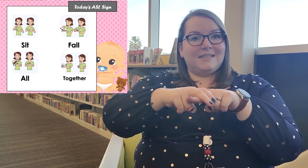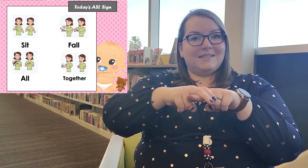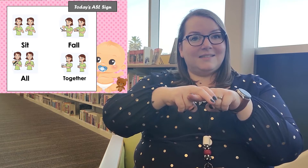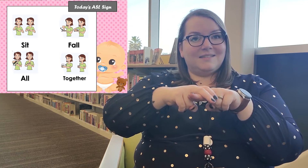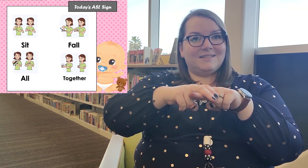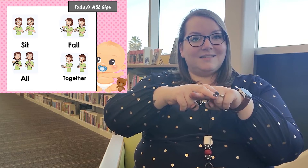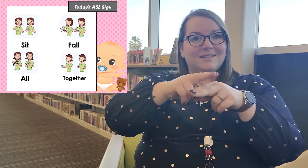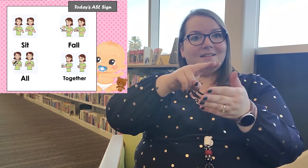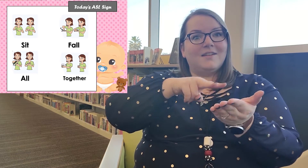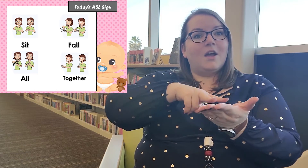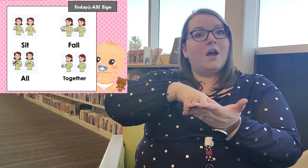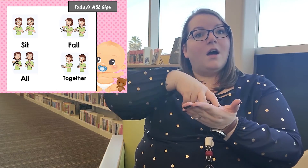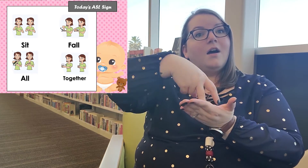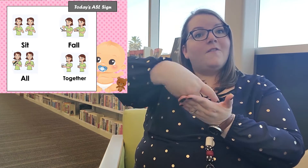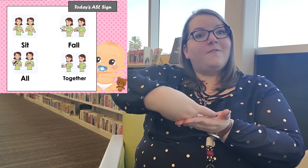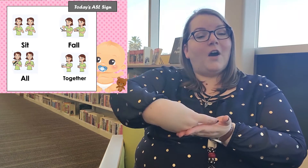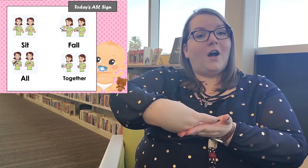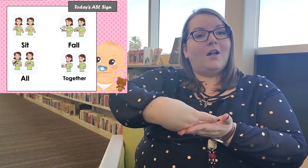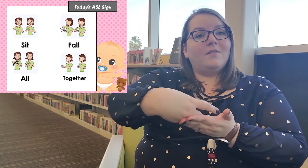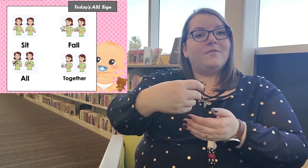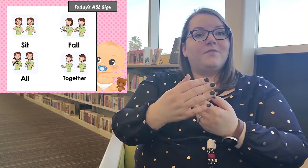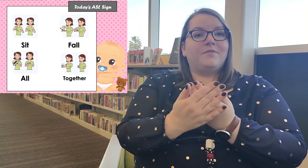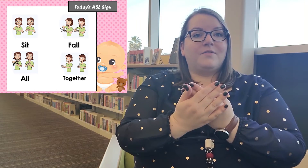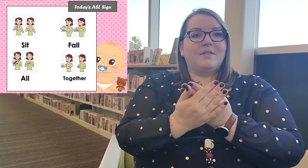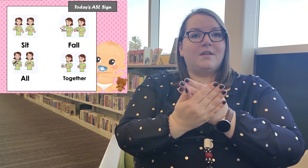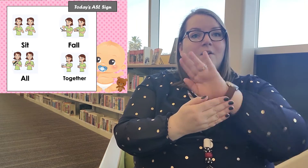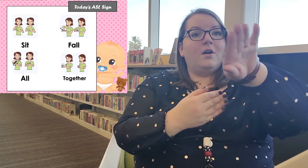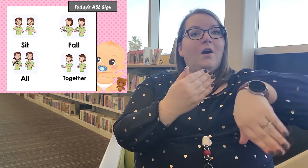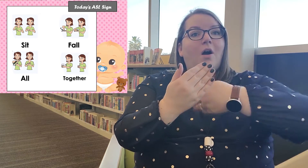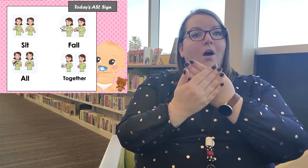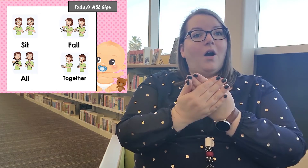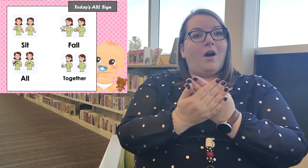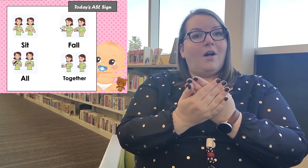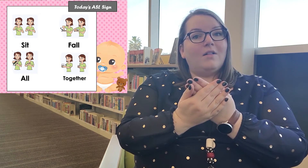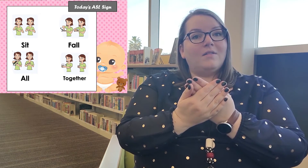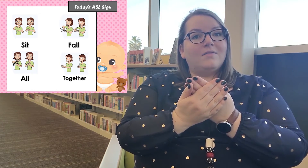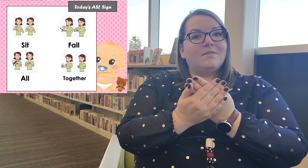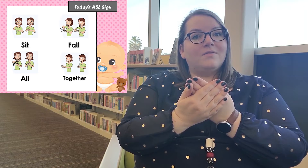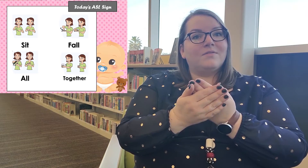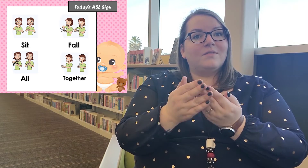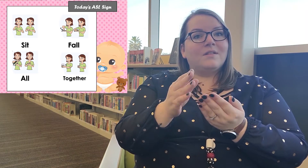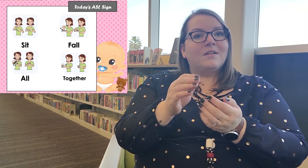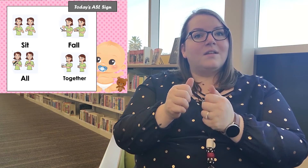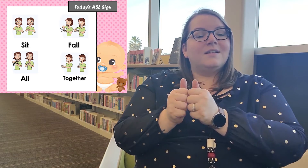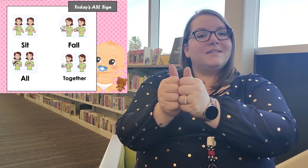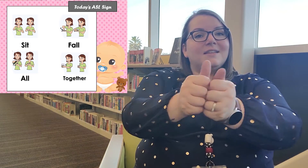fall all together